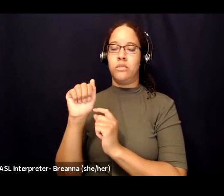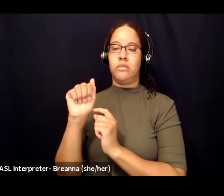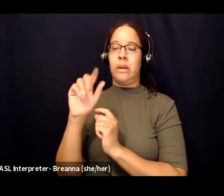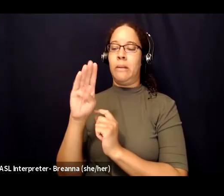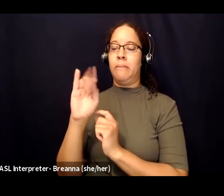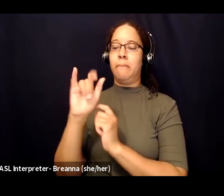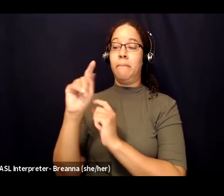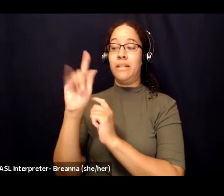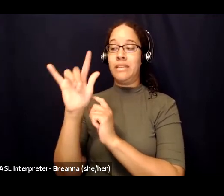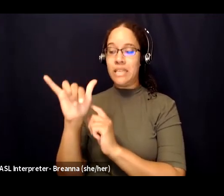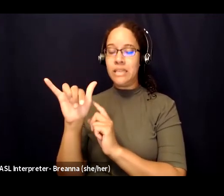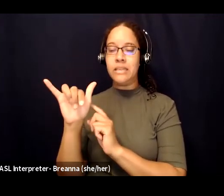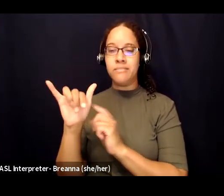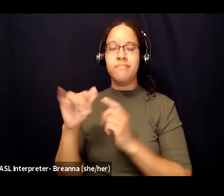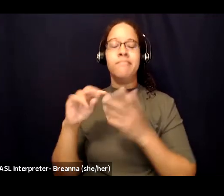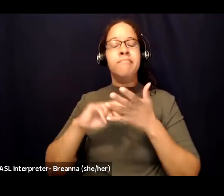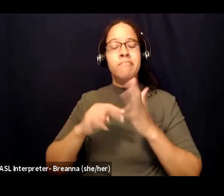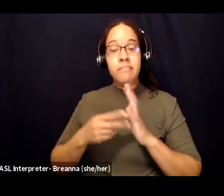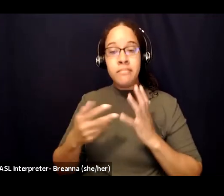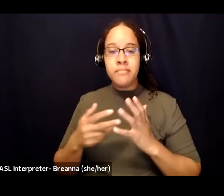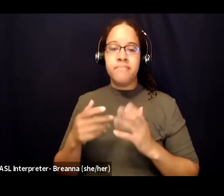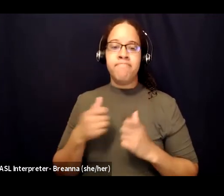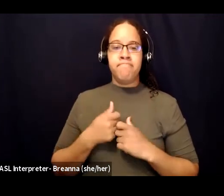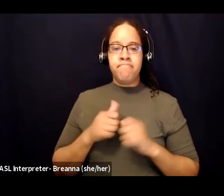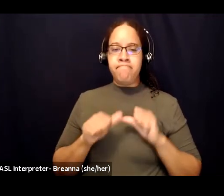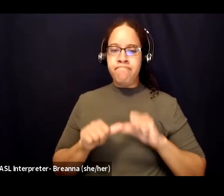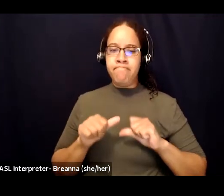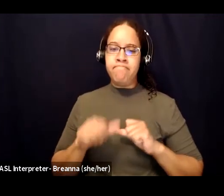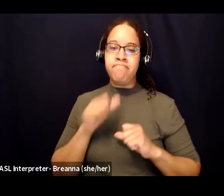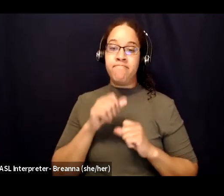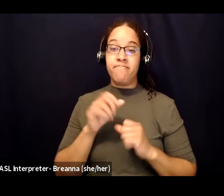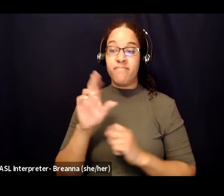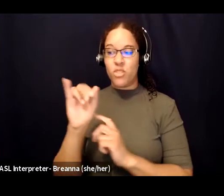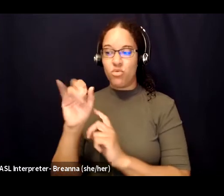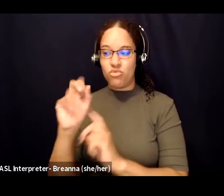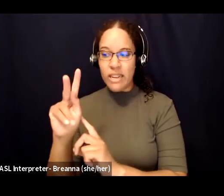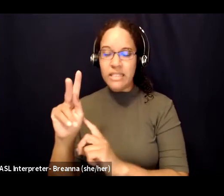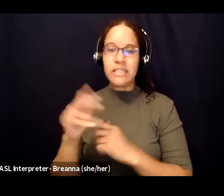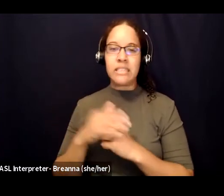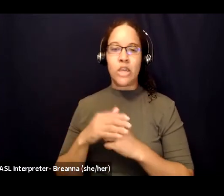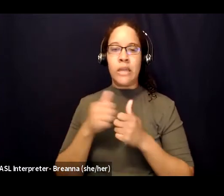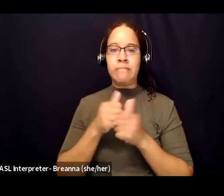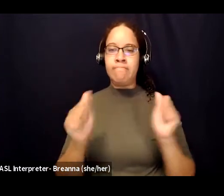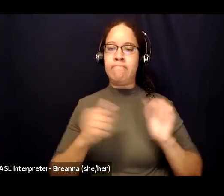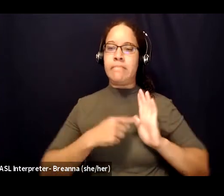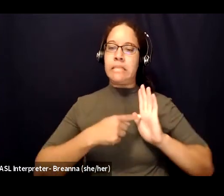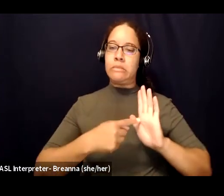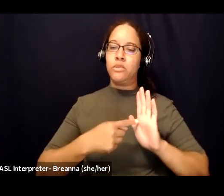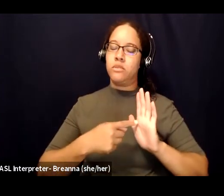risk, and emotional exposure. But vulnerability is not weakness. It's our most accurate measure of courage. When the